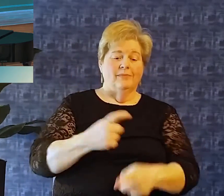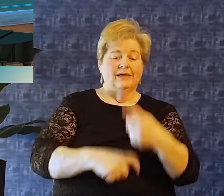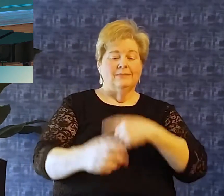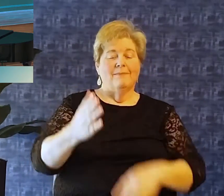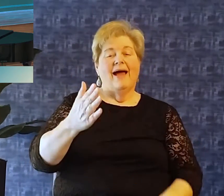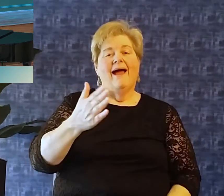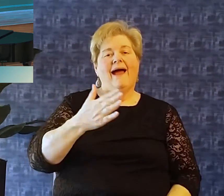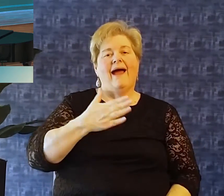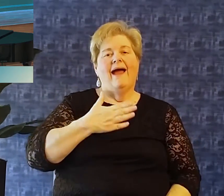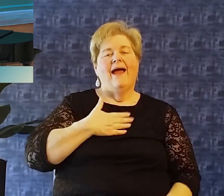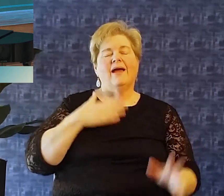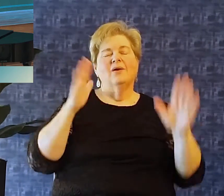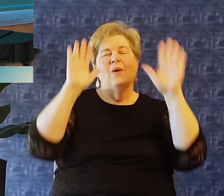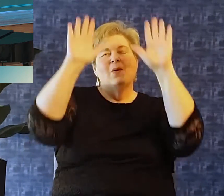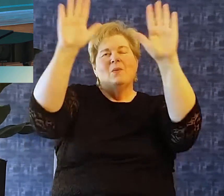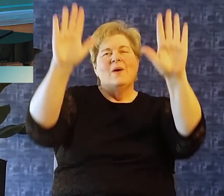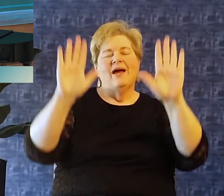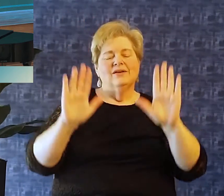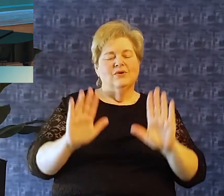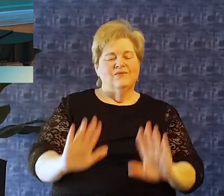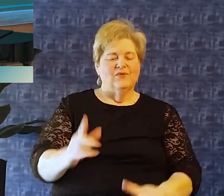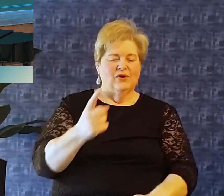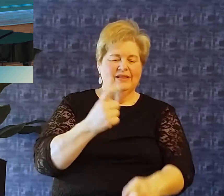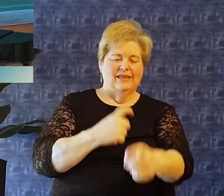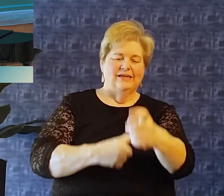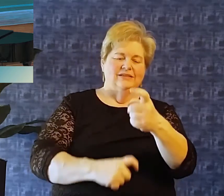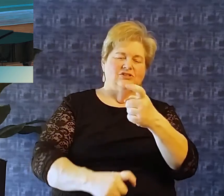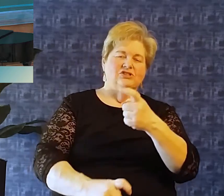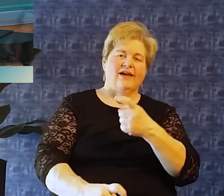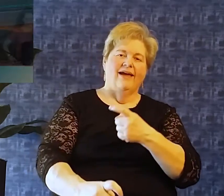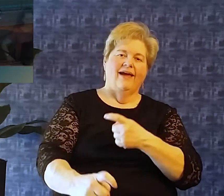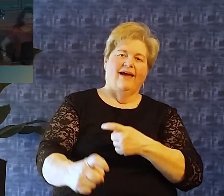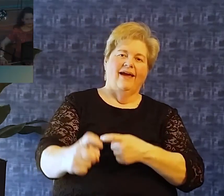It's broke for mine, oh, wonderful for